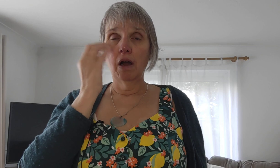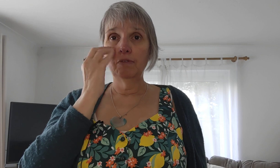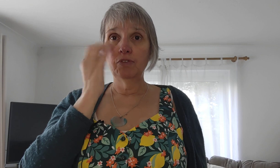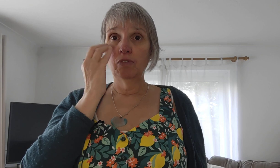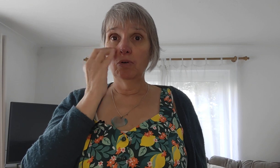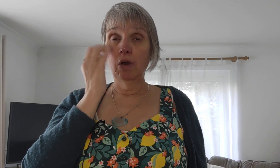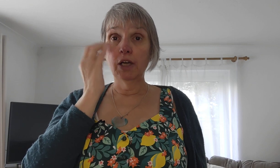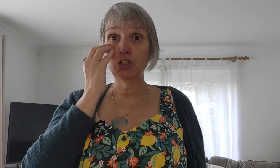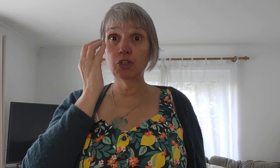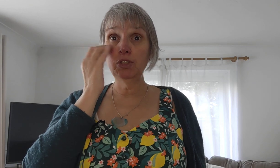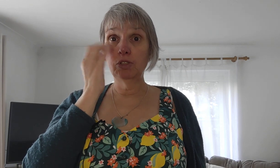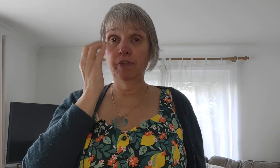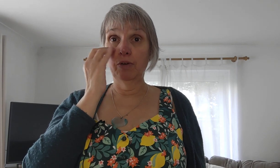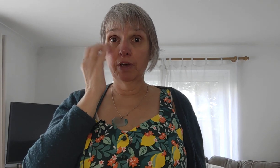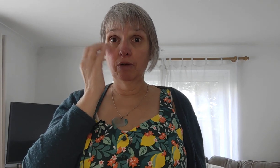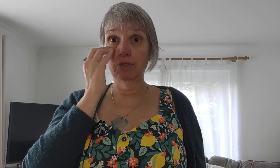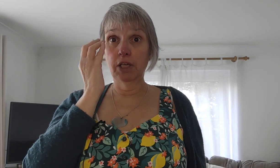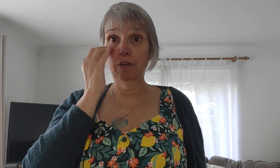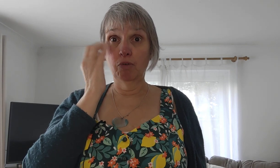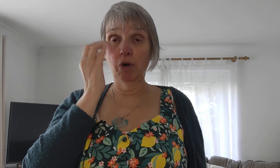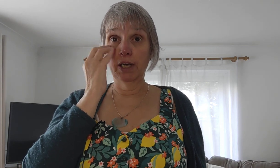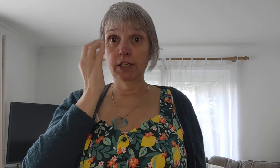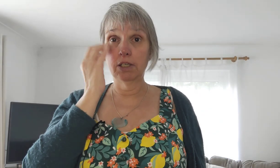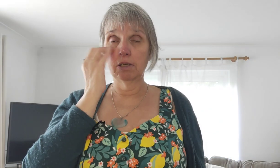after all i should feel guilty for what i did